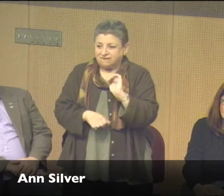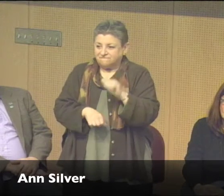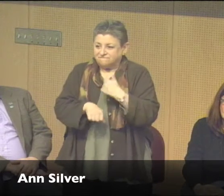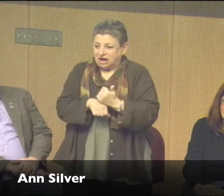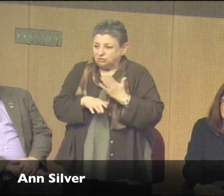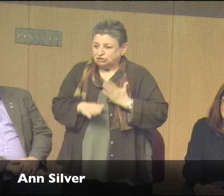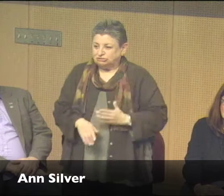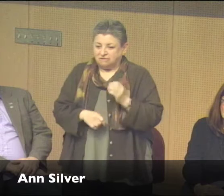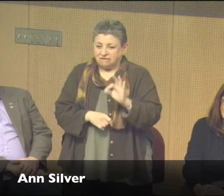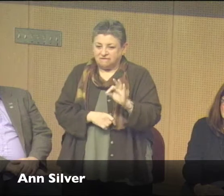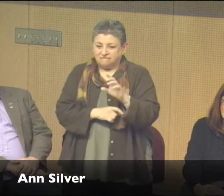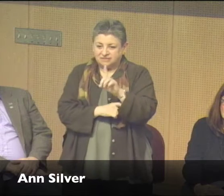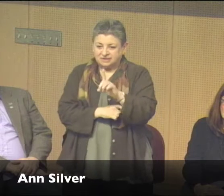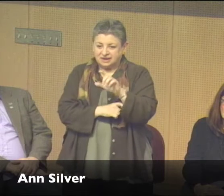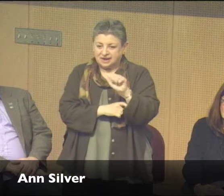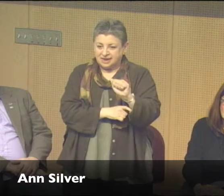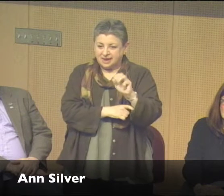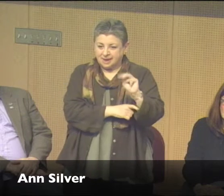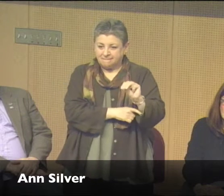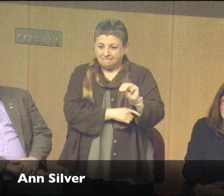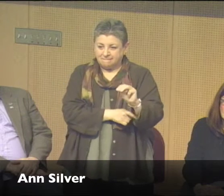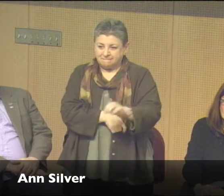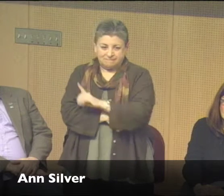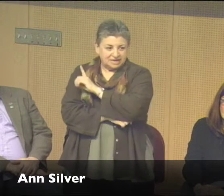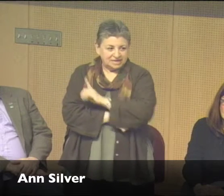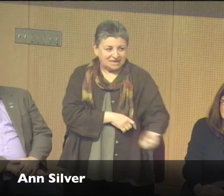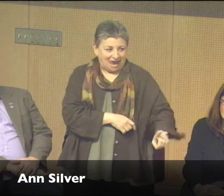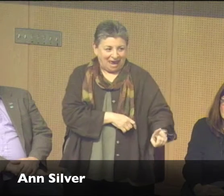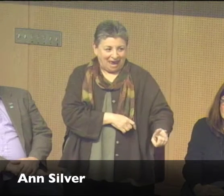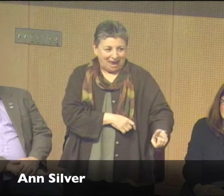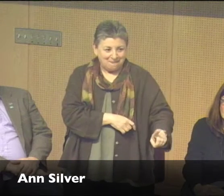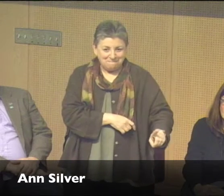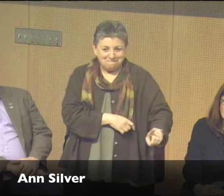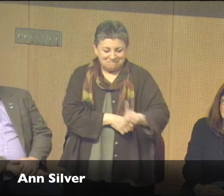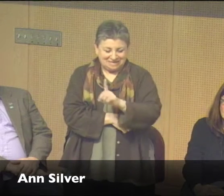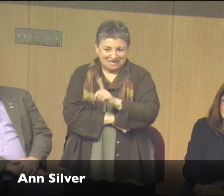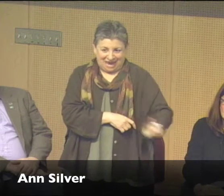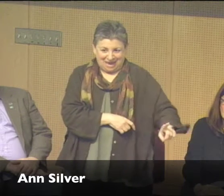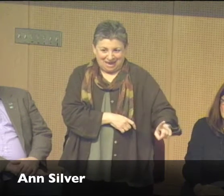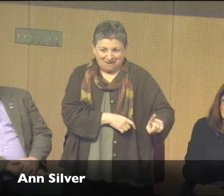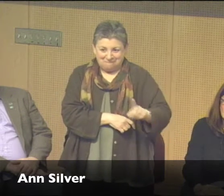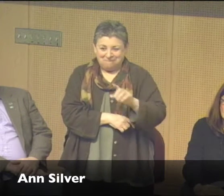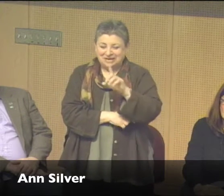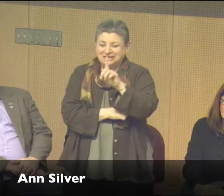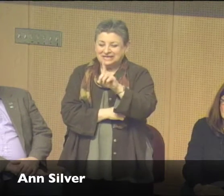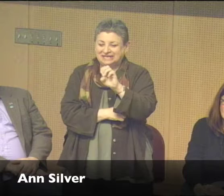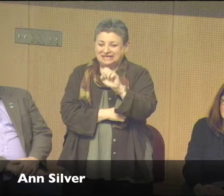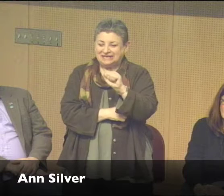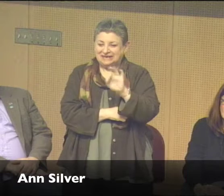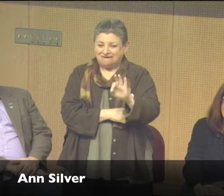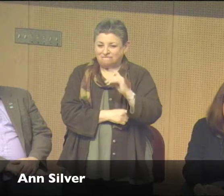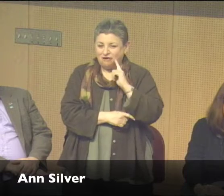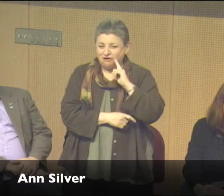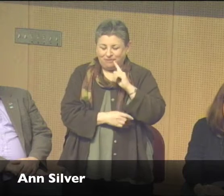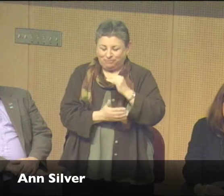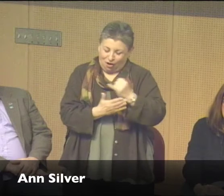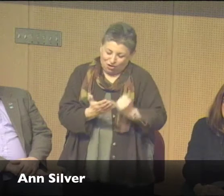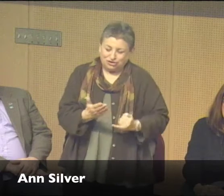I was one of the founding members of the D-A-M. D-DAM. The D-A-M. Which is the